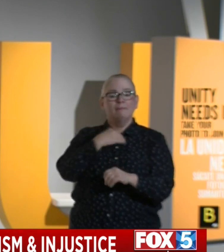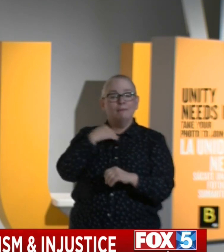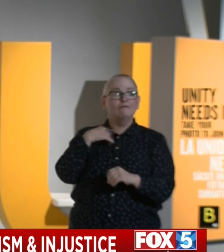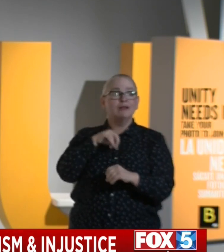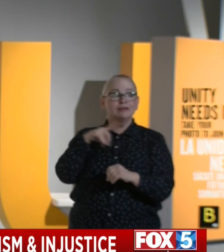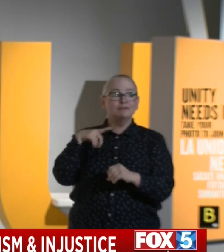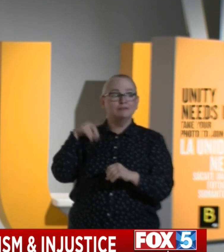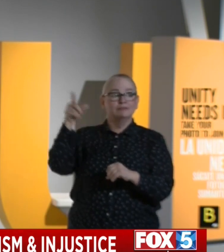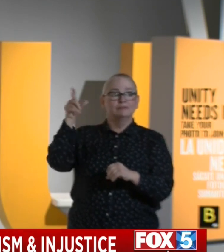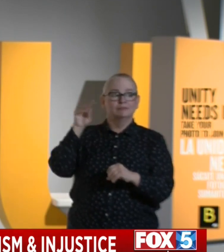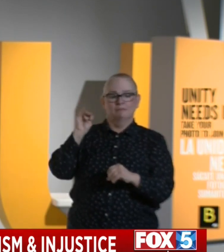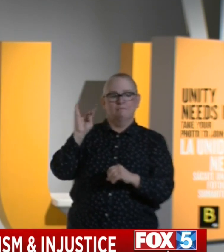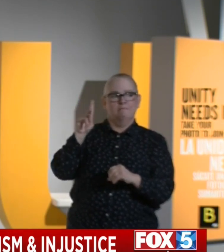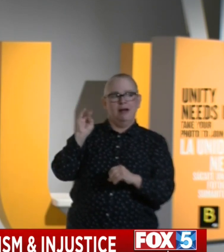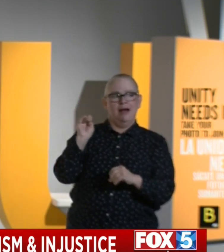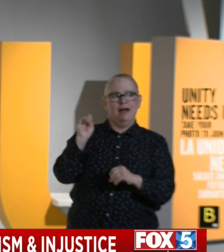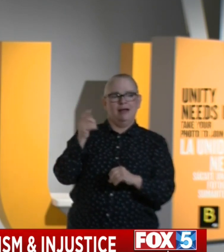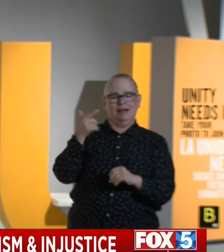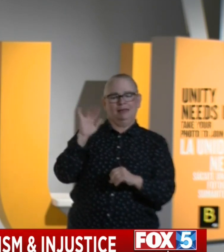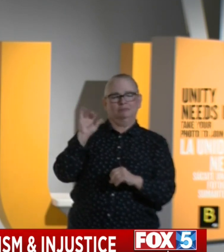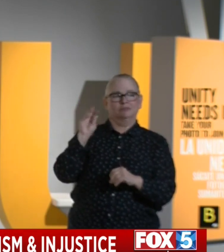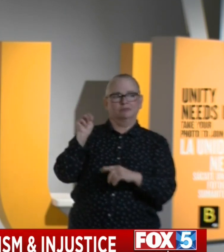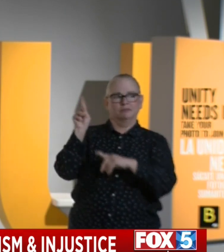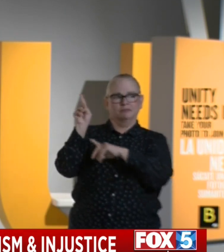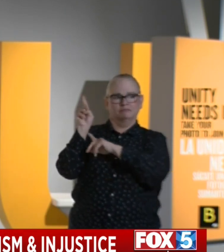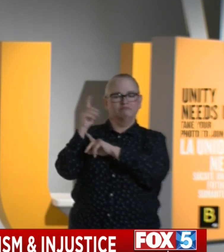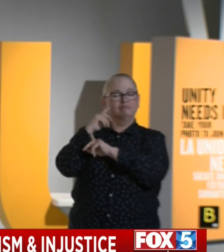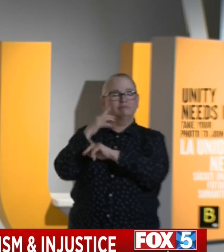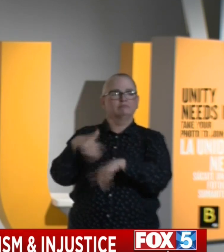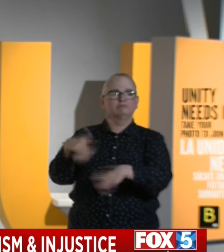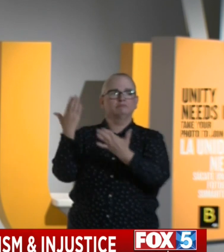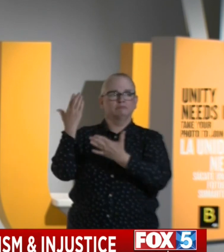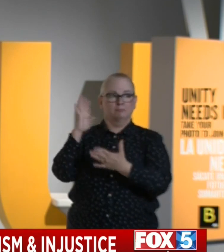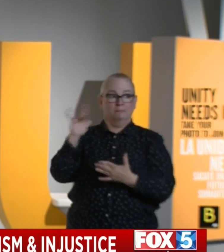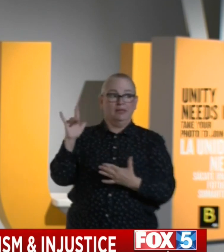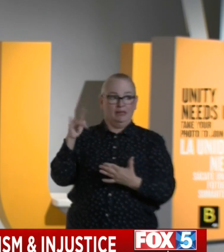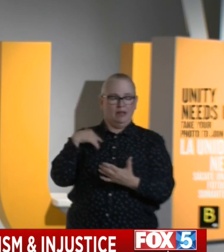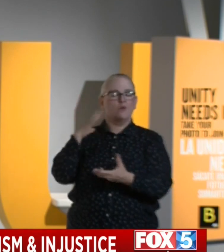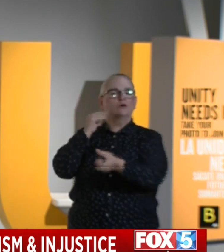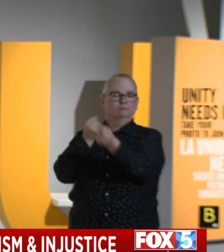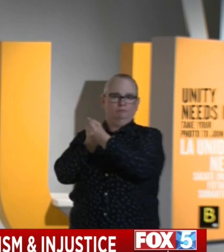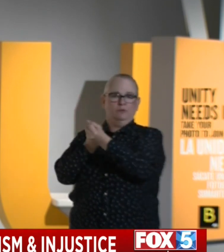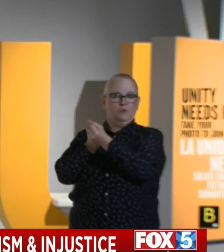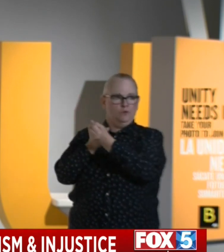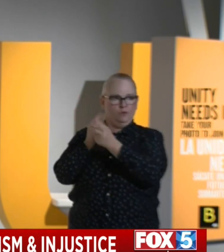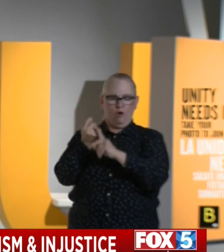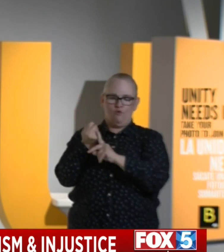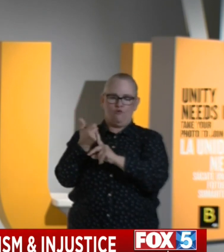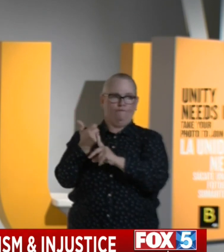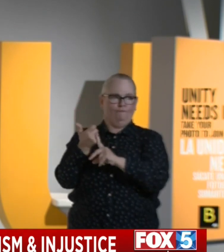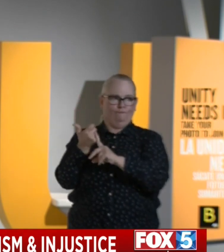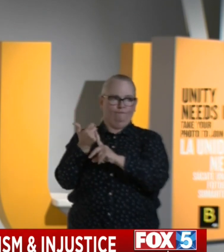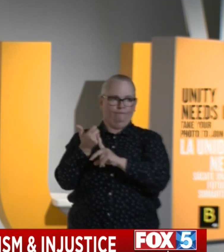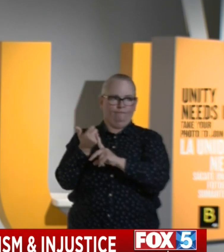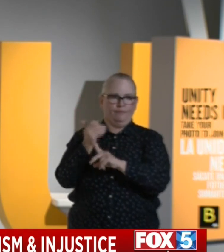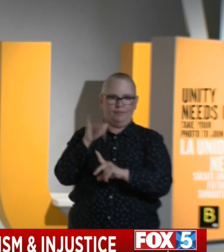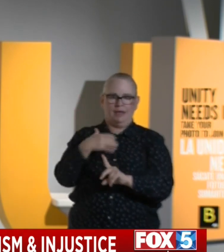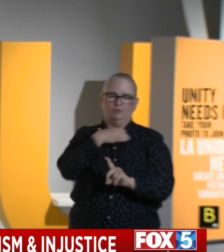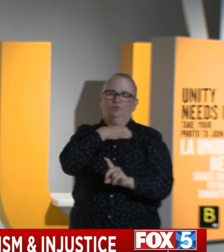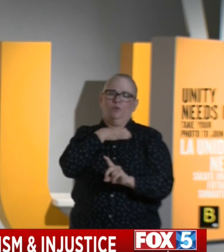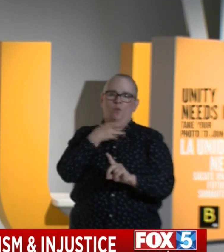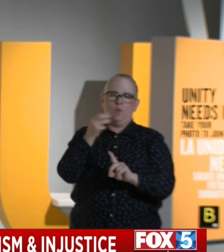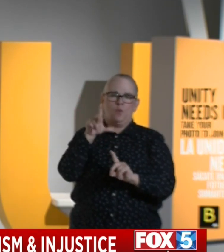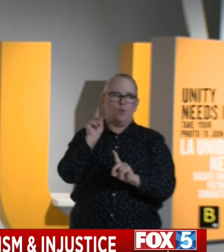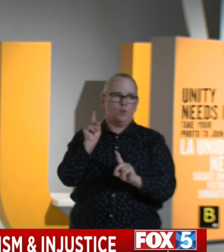to his credit, just introduced a piece of legislation that I will support and sign as soon as it gets to my desk to legislatively end